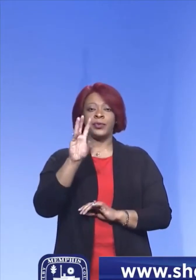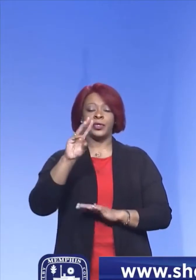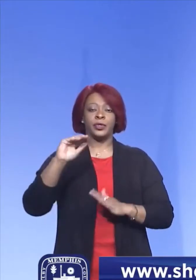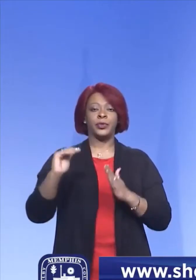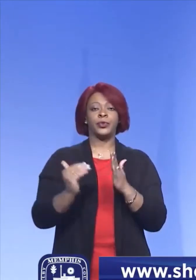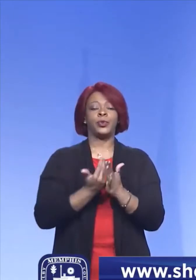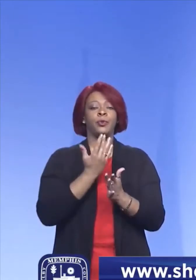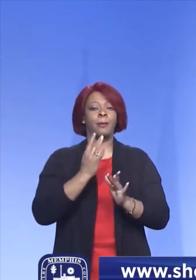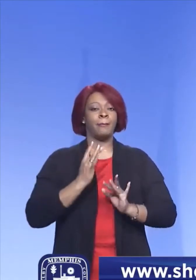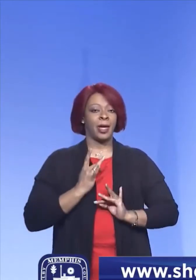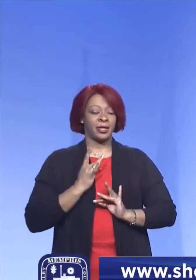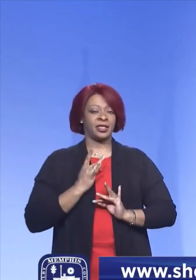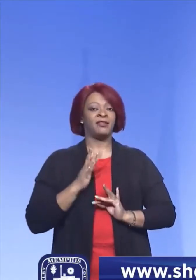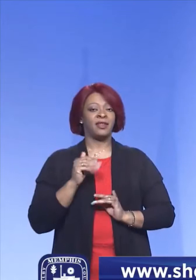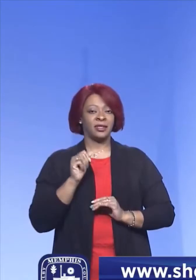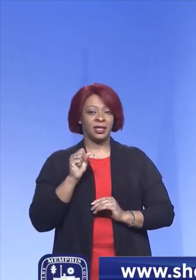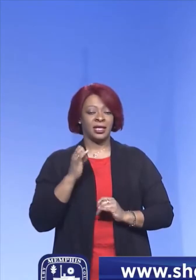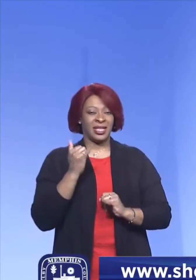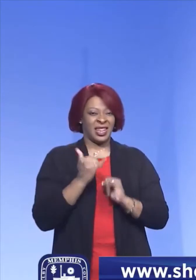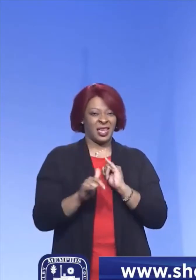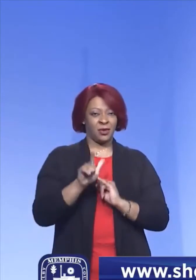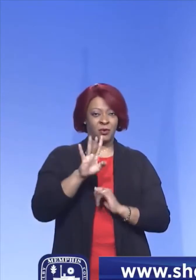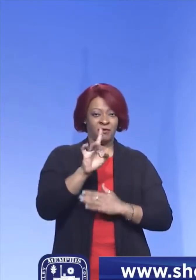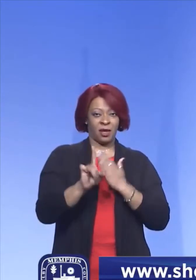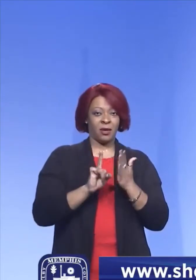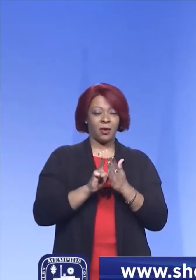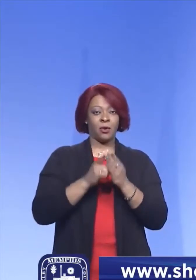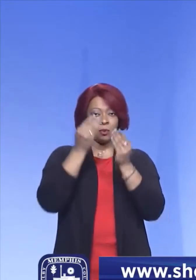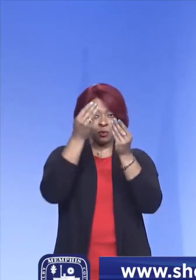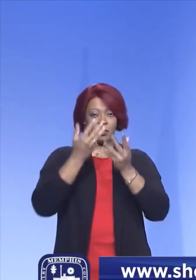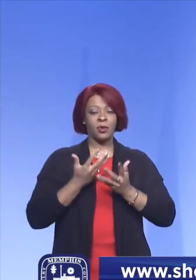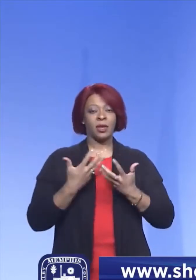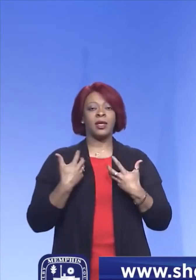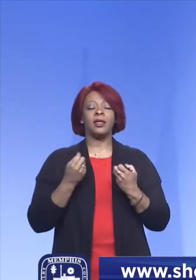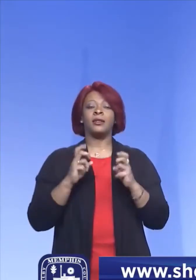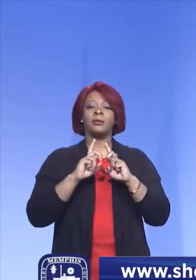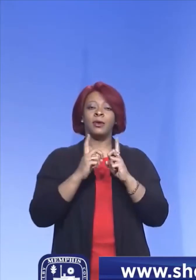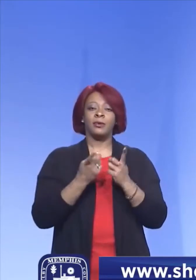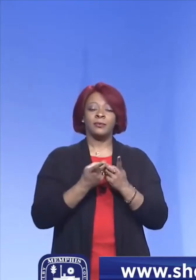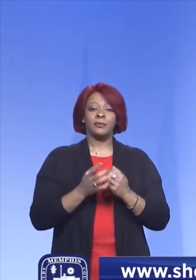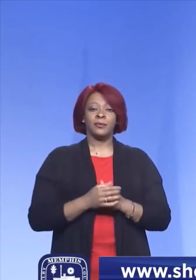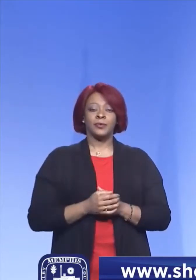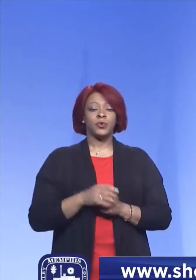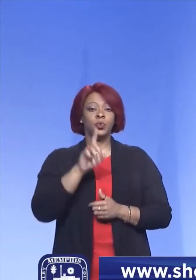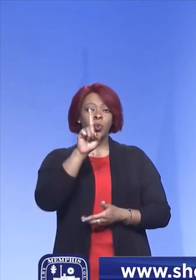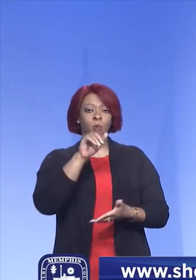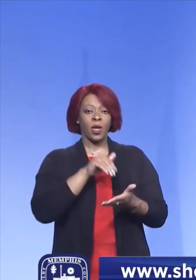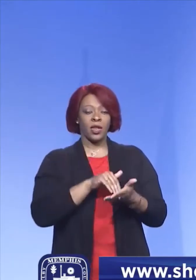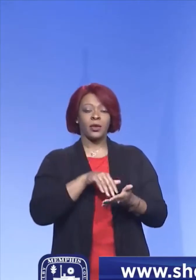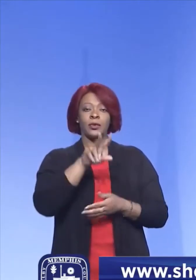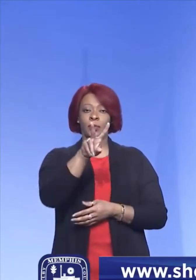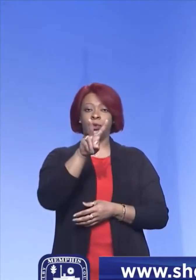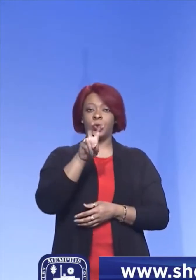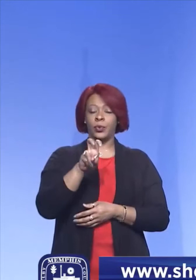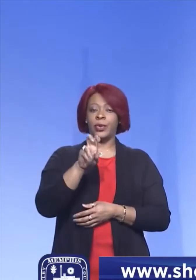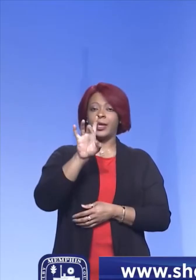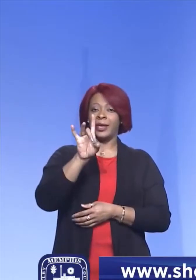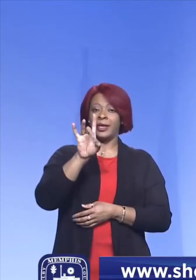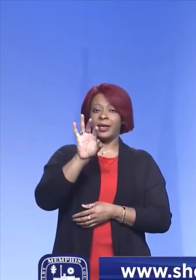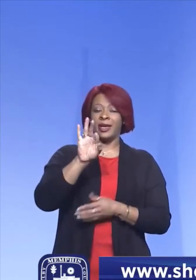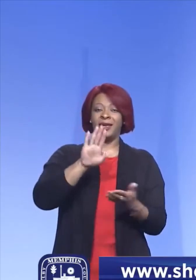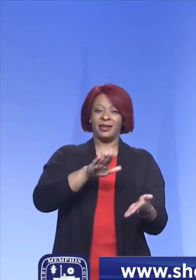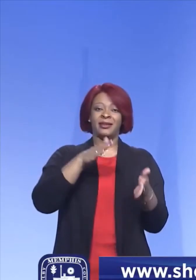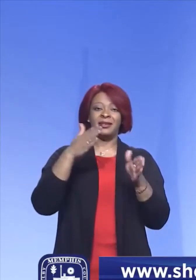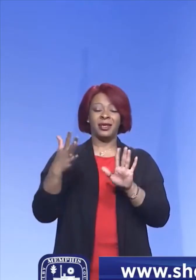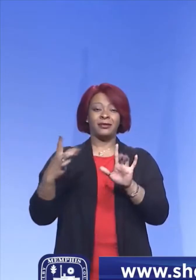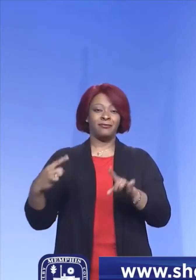cases in the last 24 hours reported to the health department. We've had 1,289 deaths